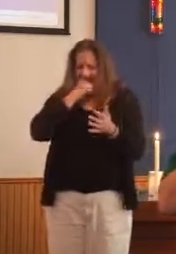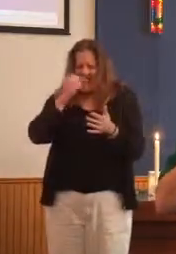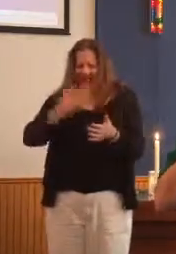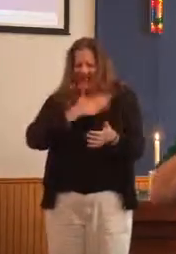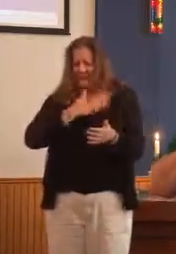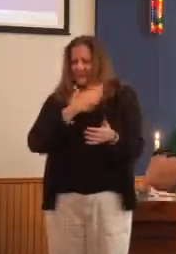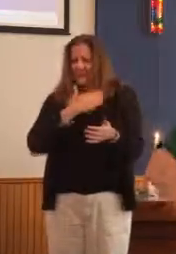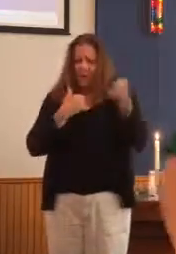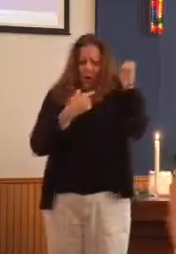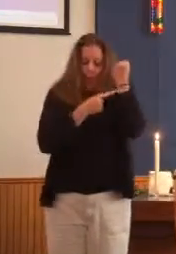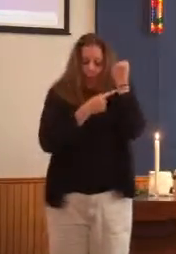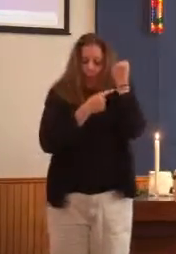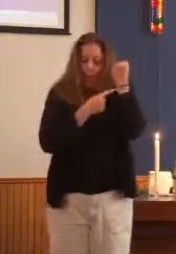It makes us feel kind of holy.